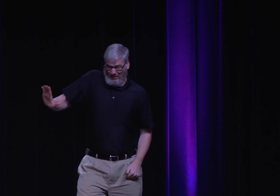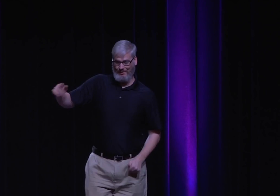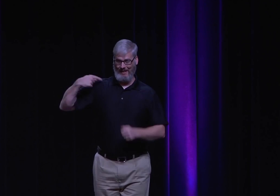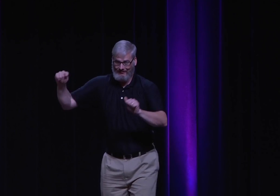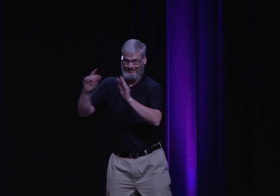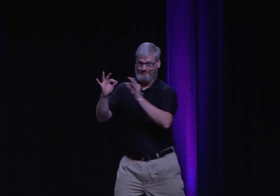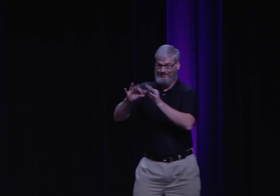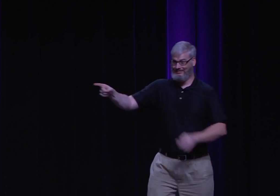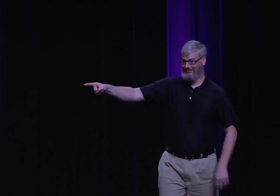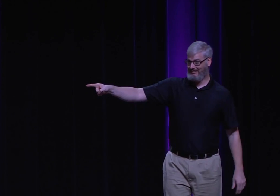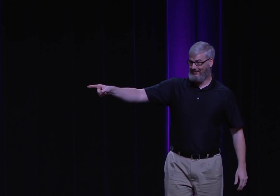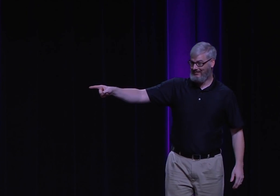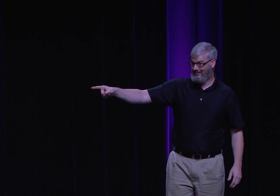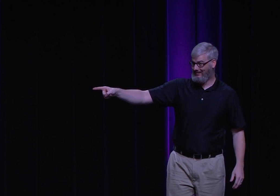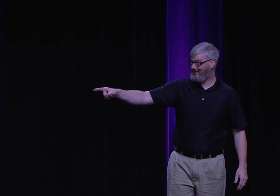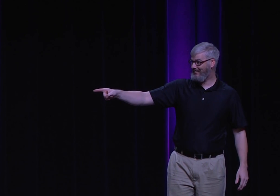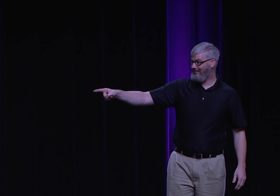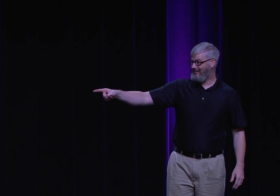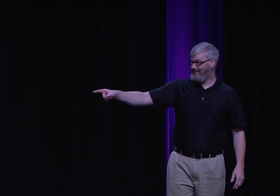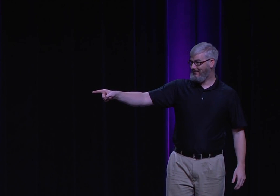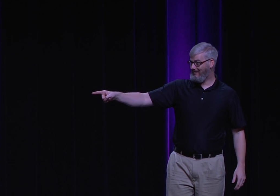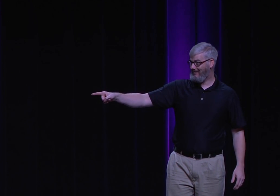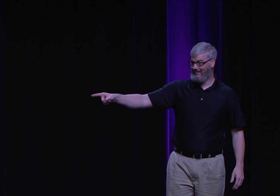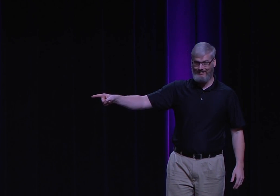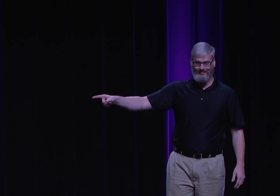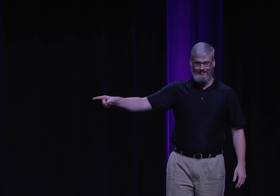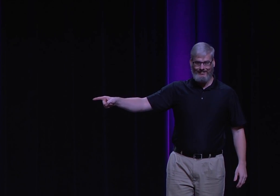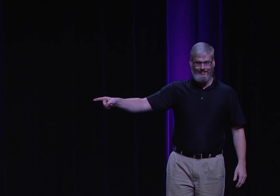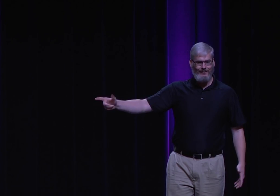will go to hell. And that's the theology that we've been told.